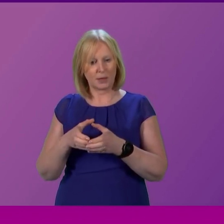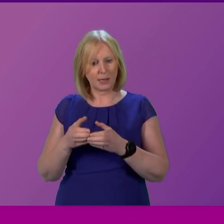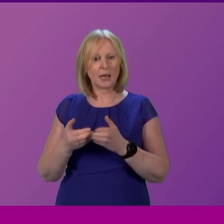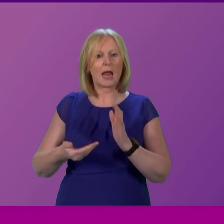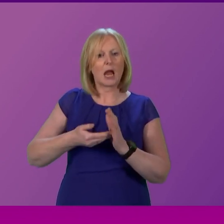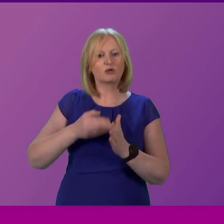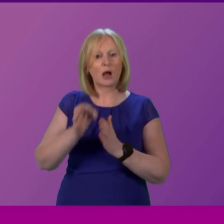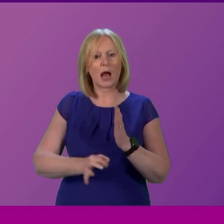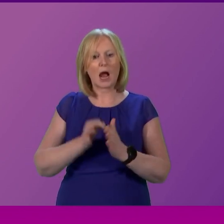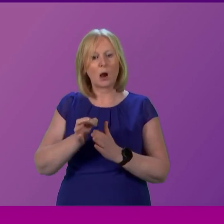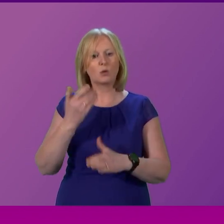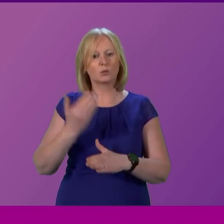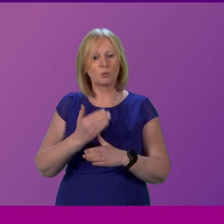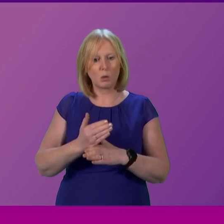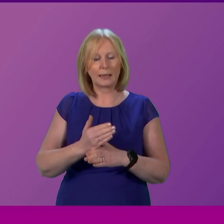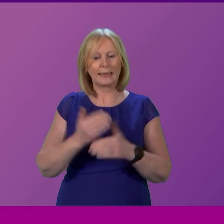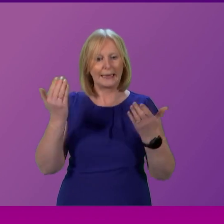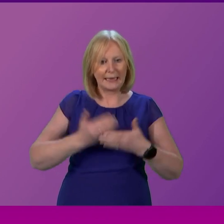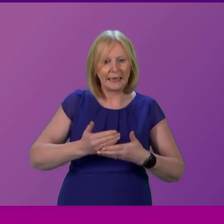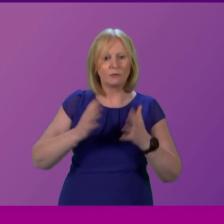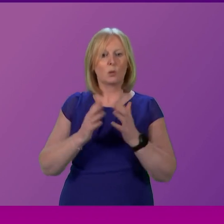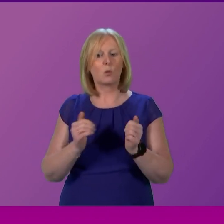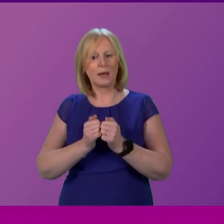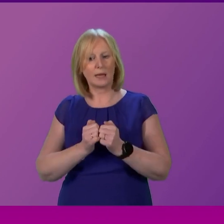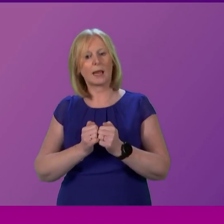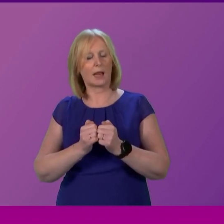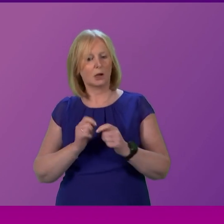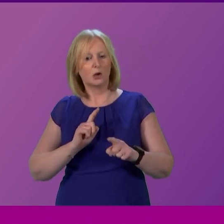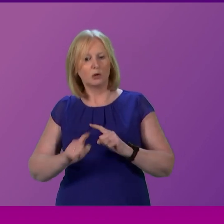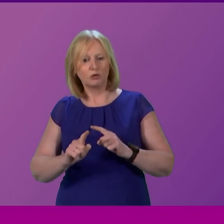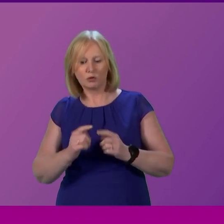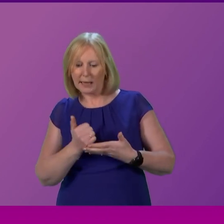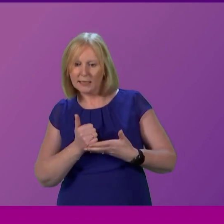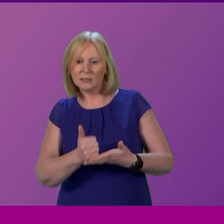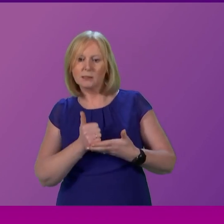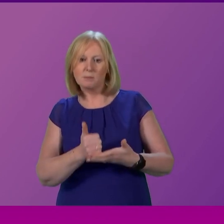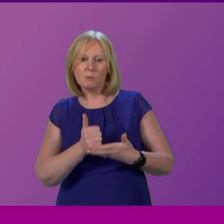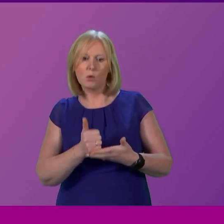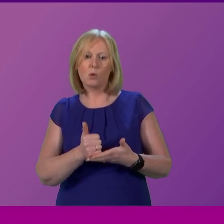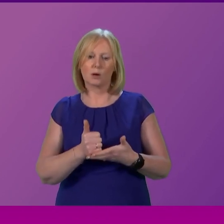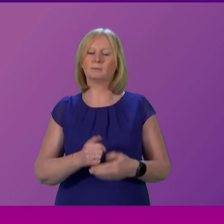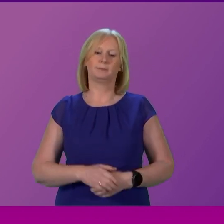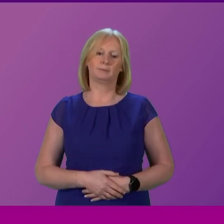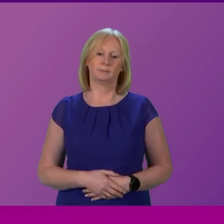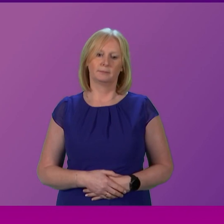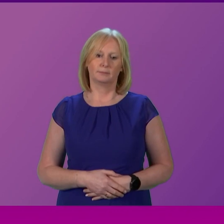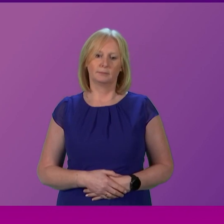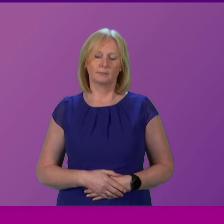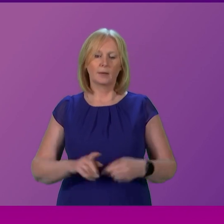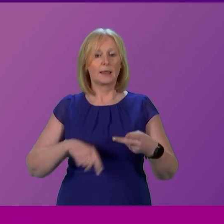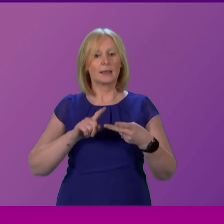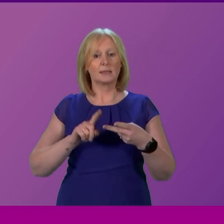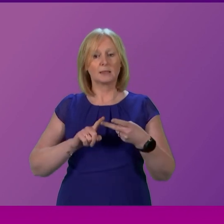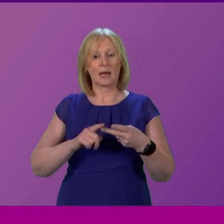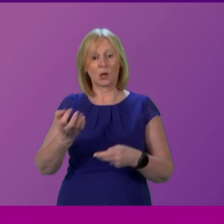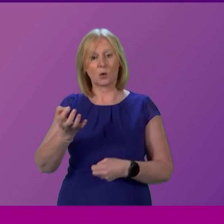hours whether it's evenings or whether it's weekends to help to cope with some of the demand that they're facing in terms of the second question